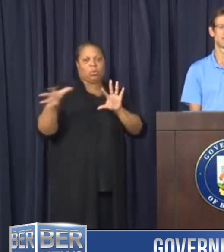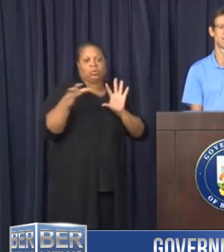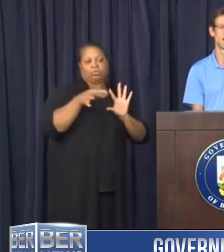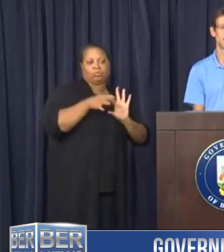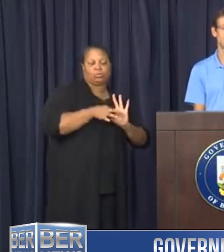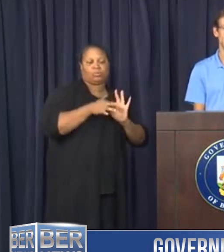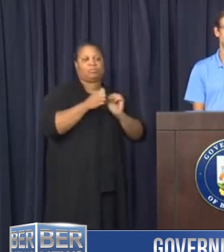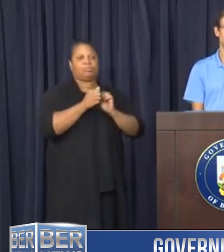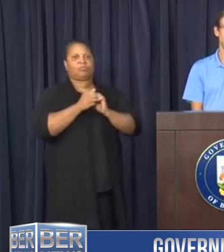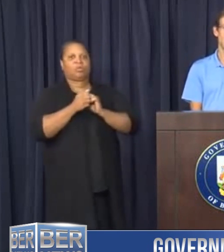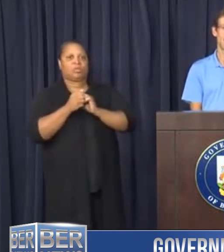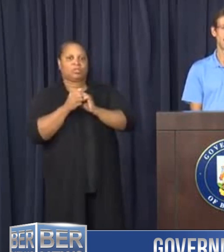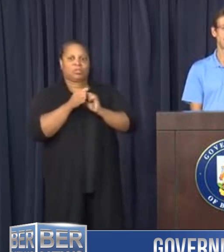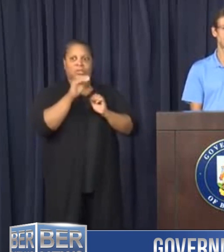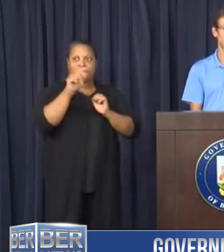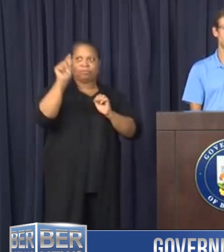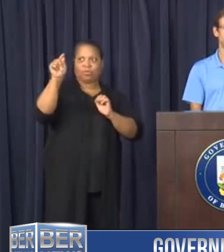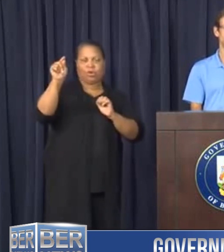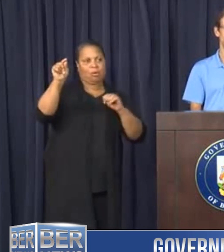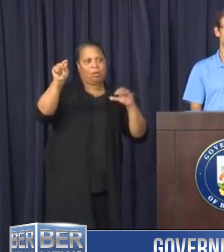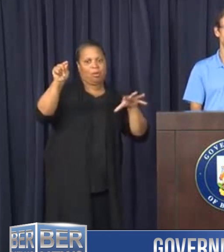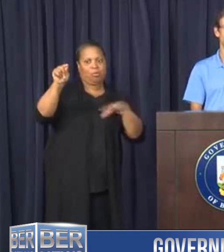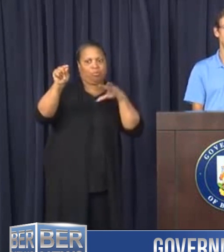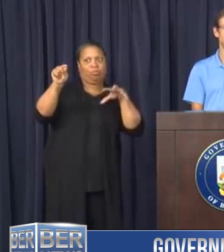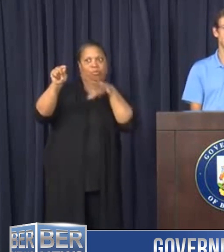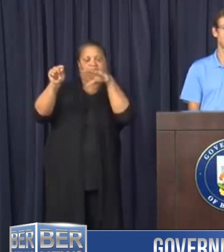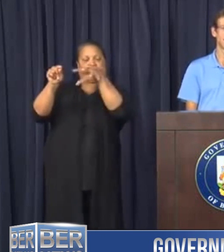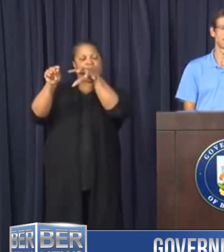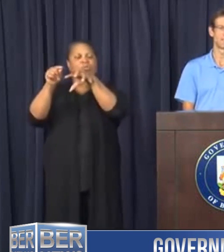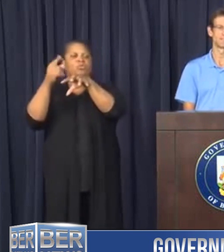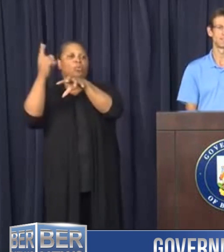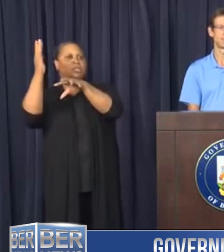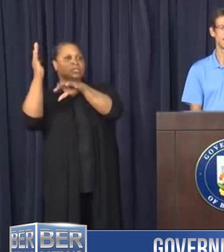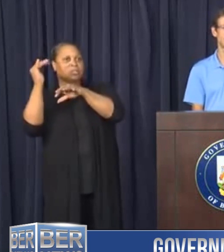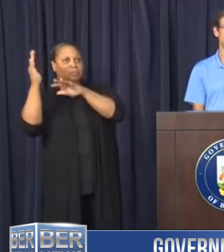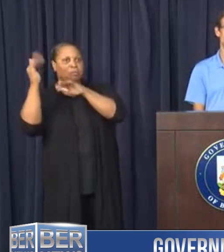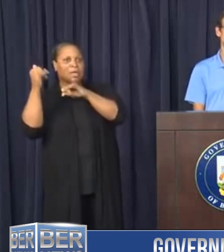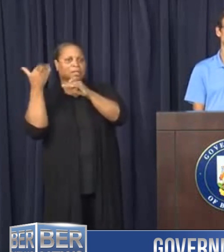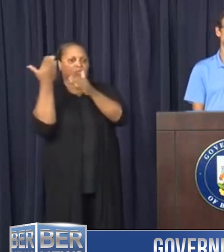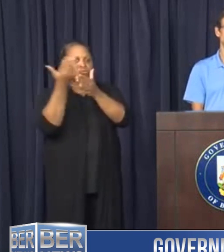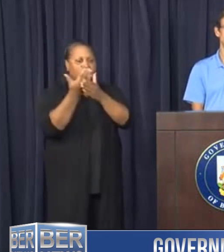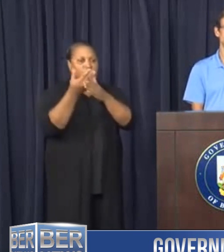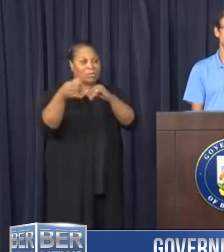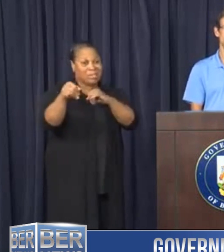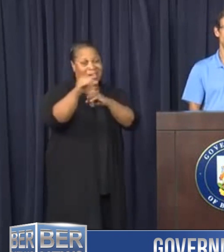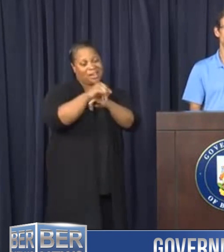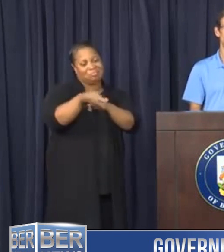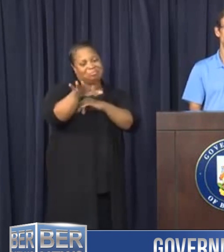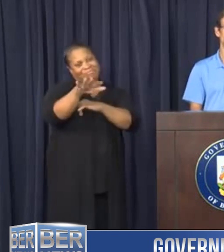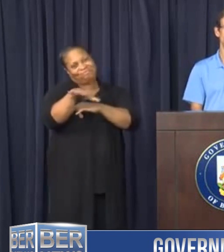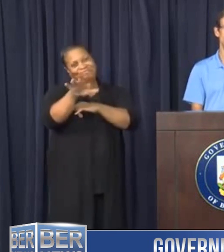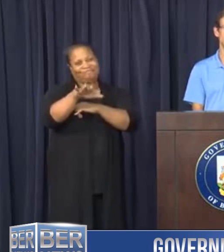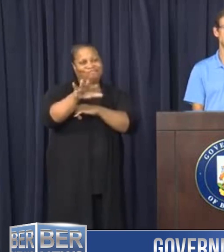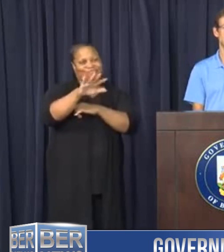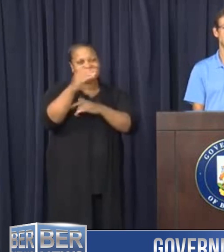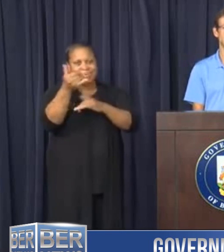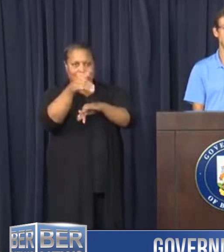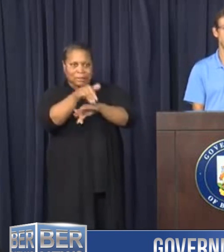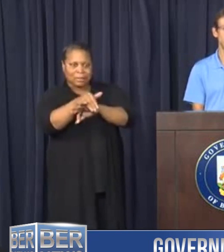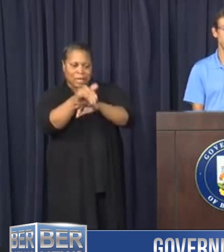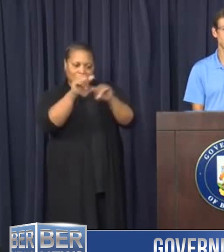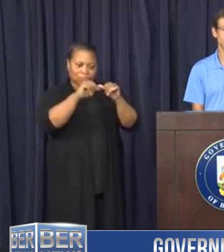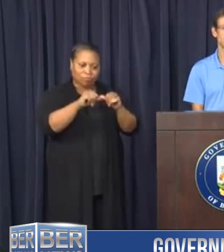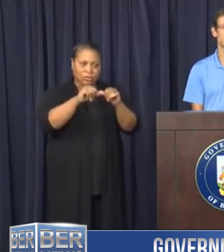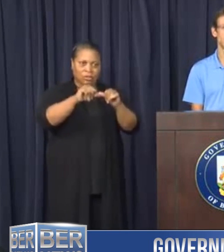moving into Bermuda and those tropical storm force winds are expected to reach the island sometime around the middle of tonight and